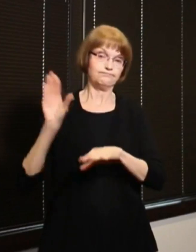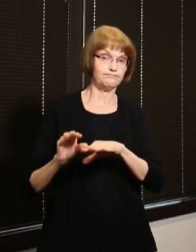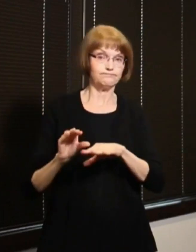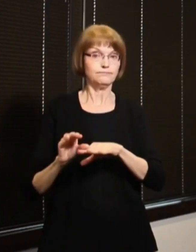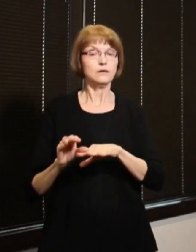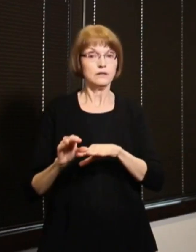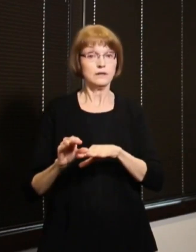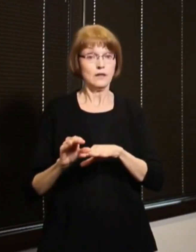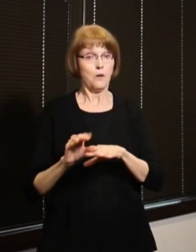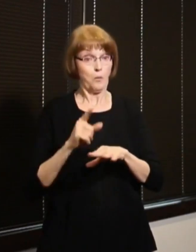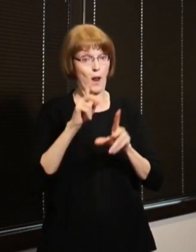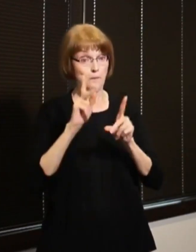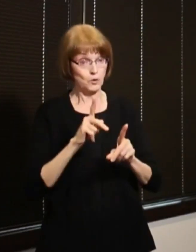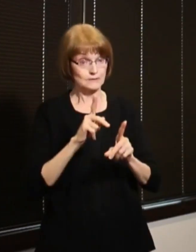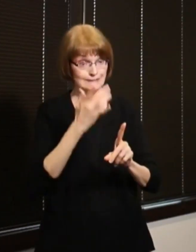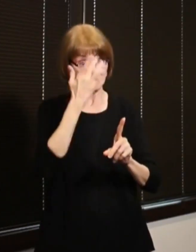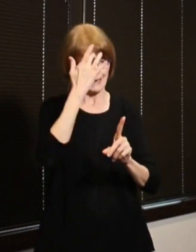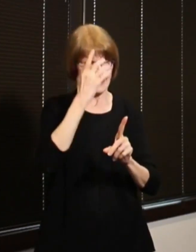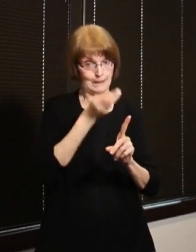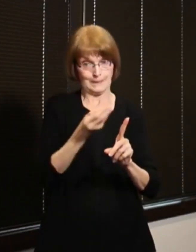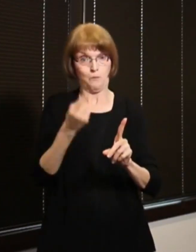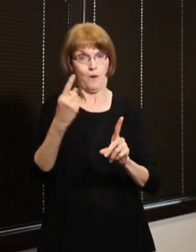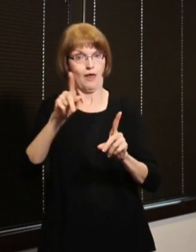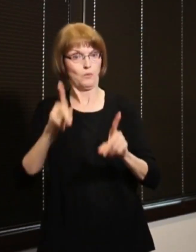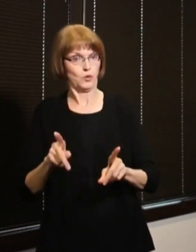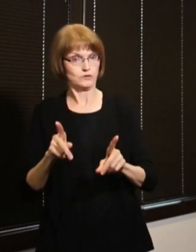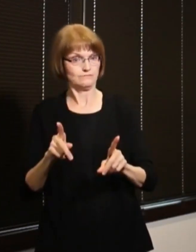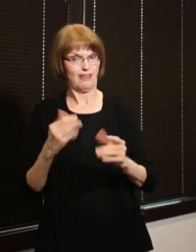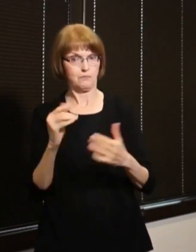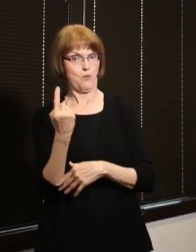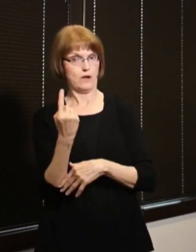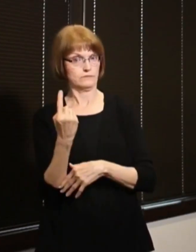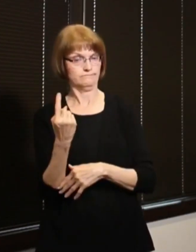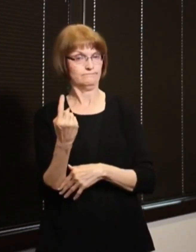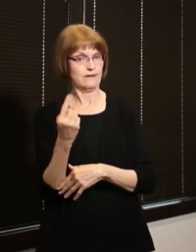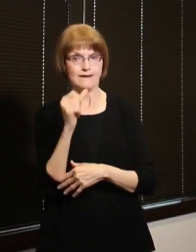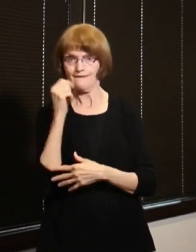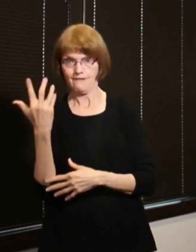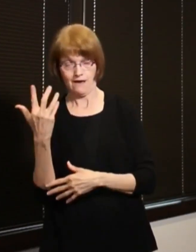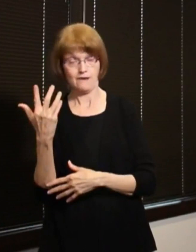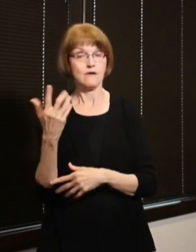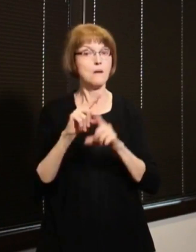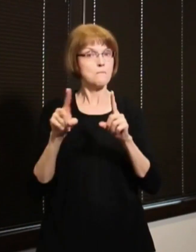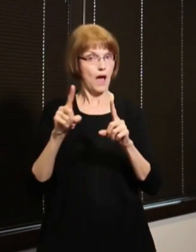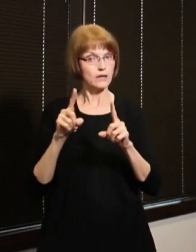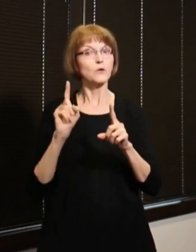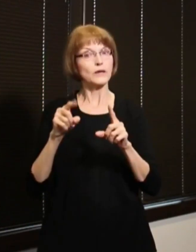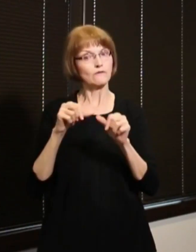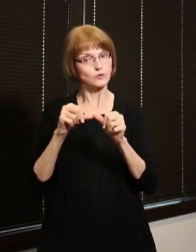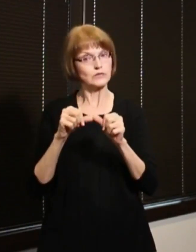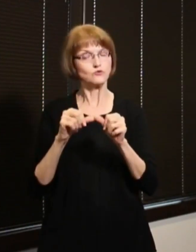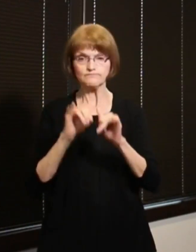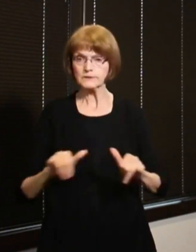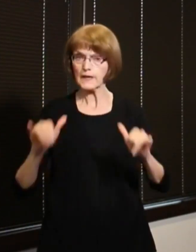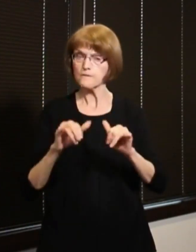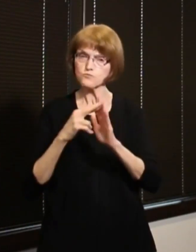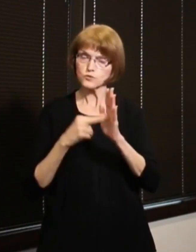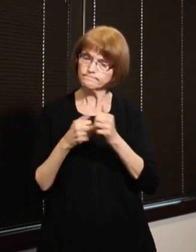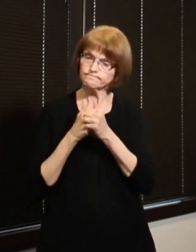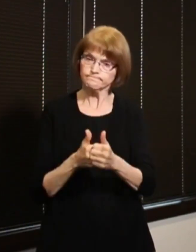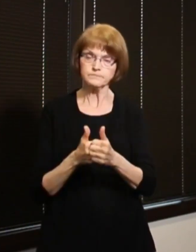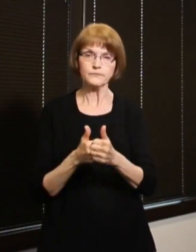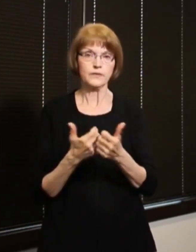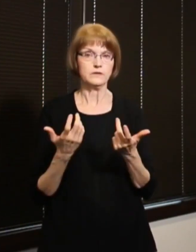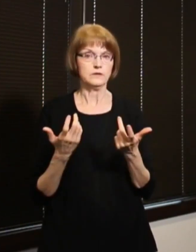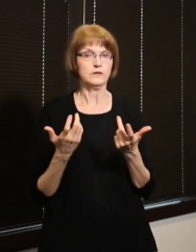one, which is really important. But we can't let up on that now. So that means we've significantly suppressed